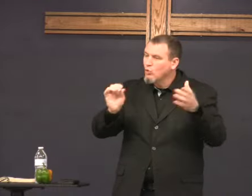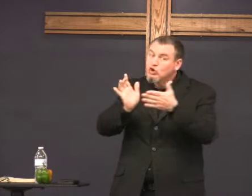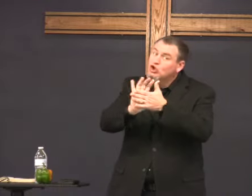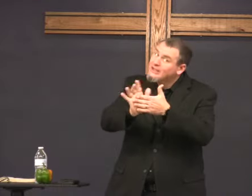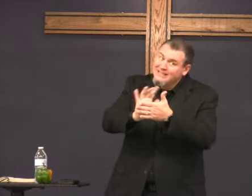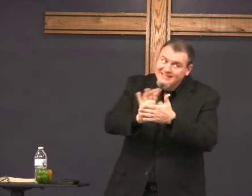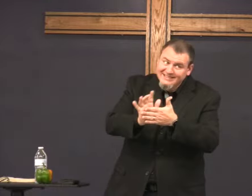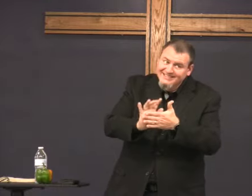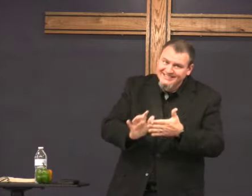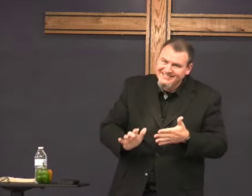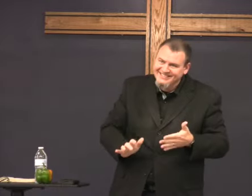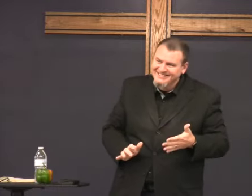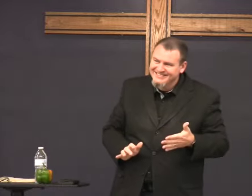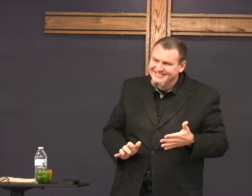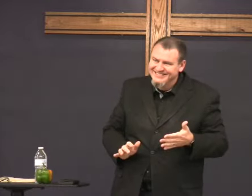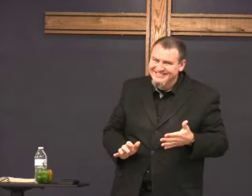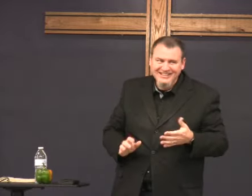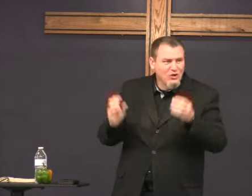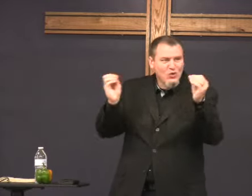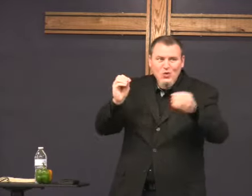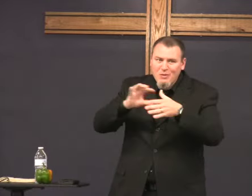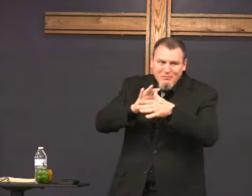without cheese no